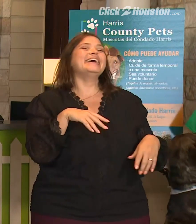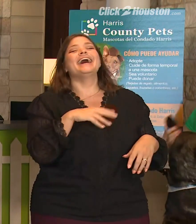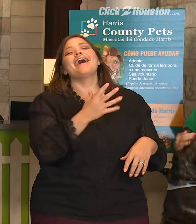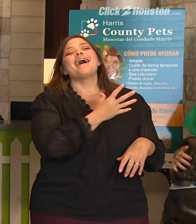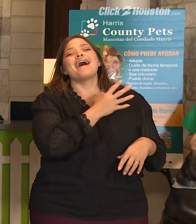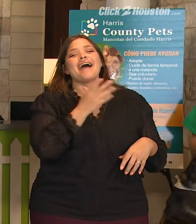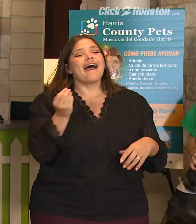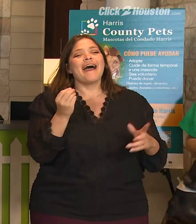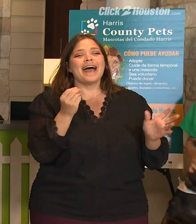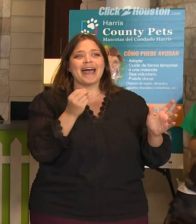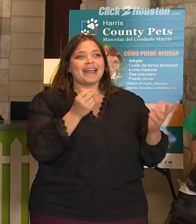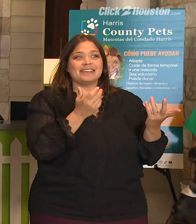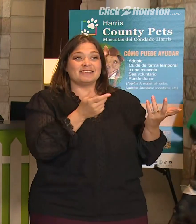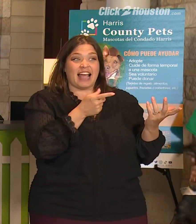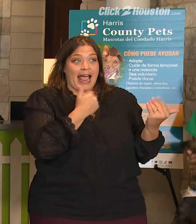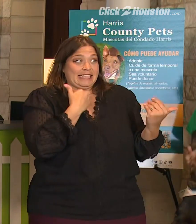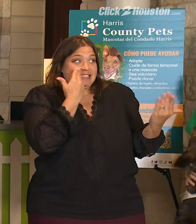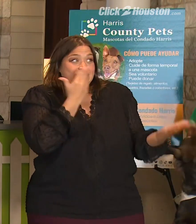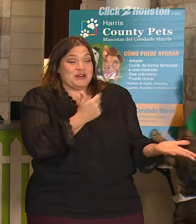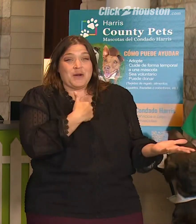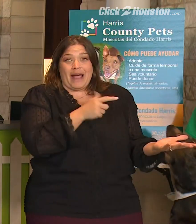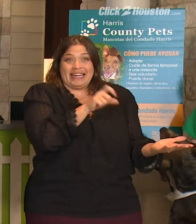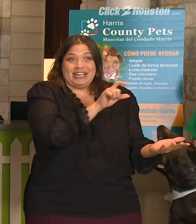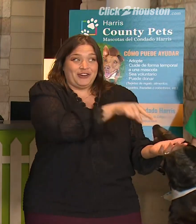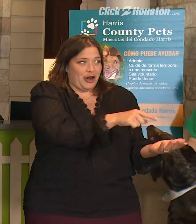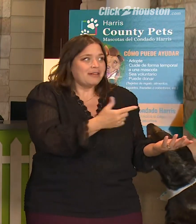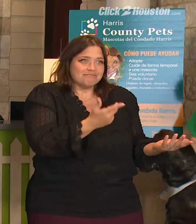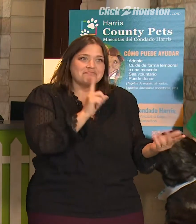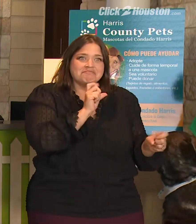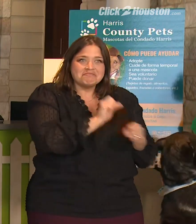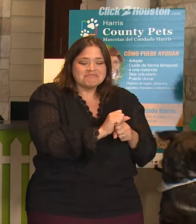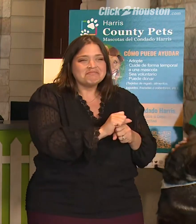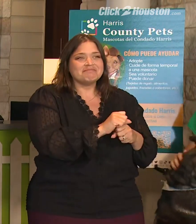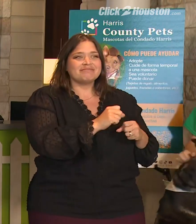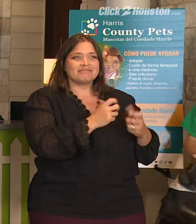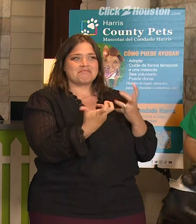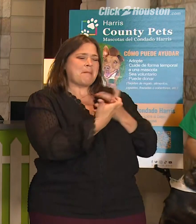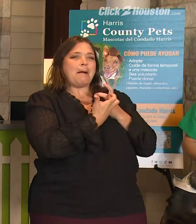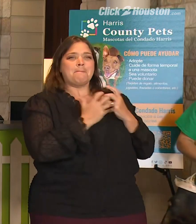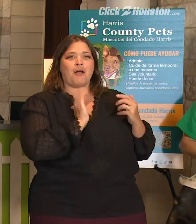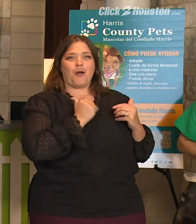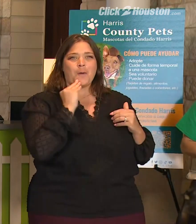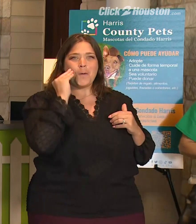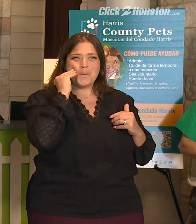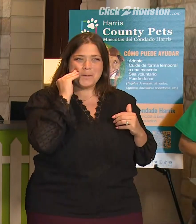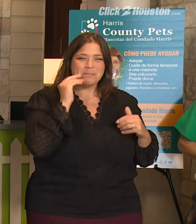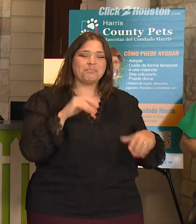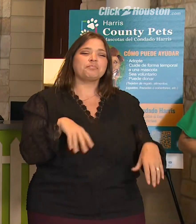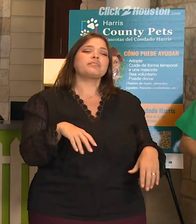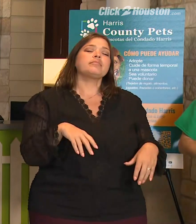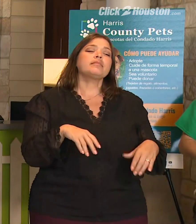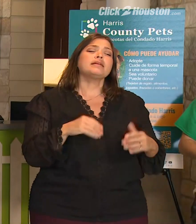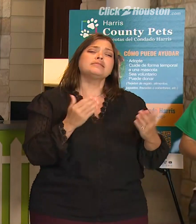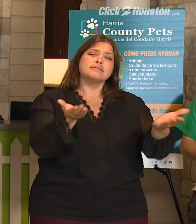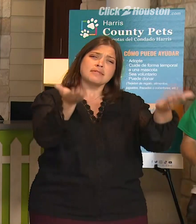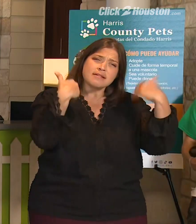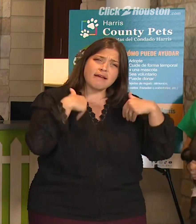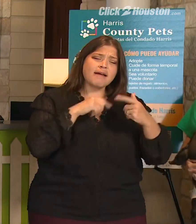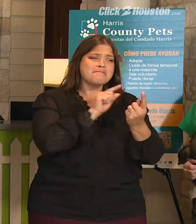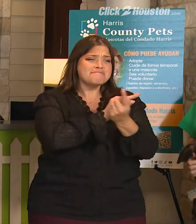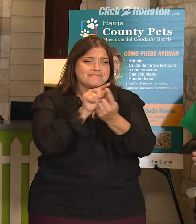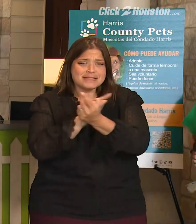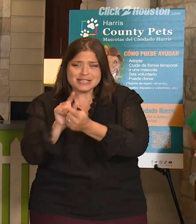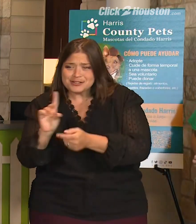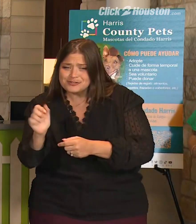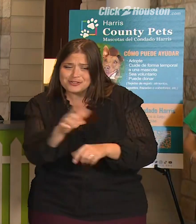the pet I didn't know I needed. So if you're able to help, come visit us here. Meet these adorable pets. If